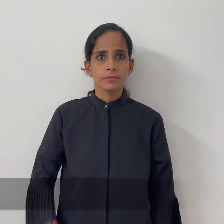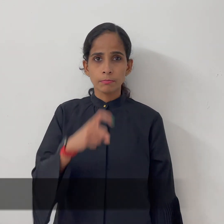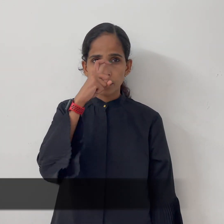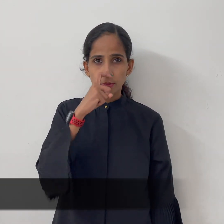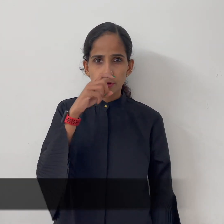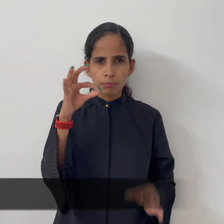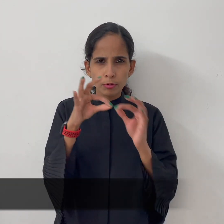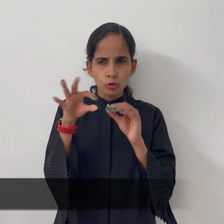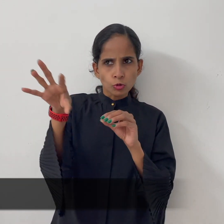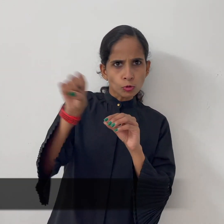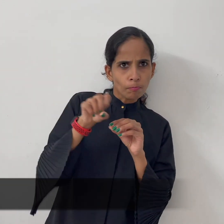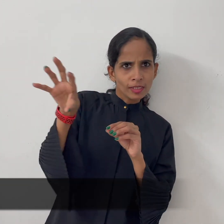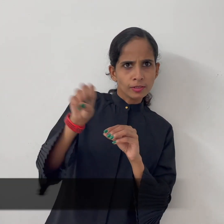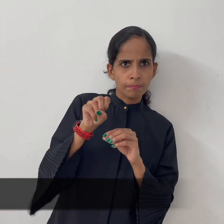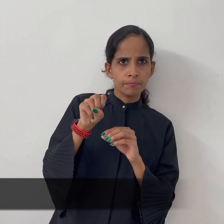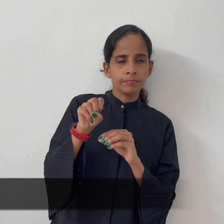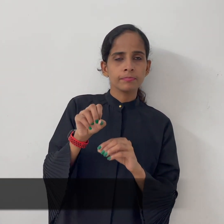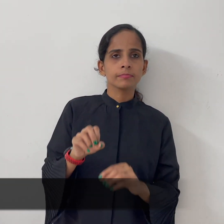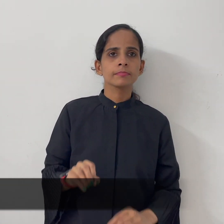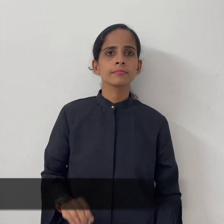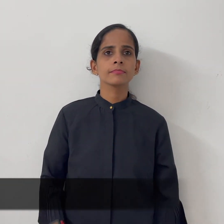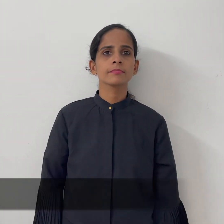bluetooth blue and copy